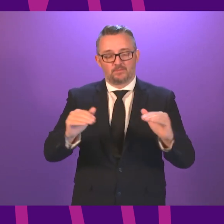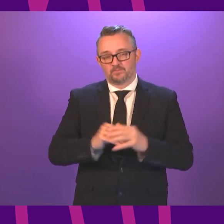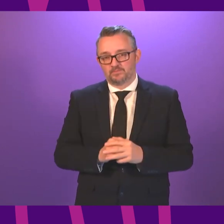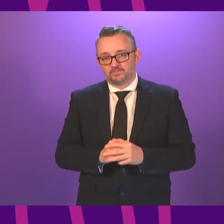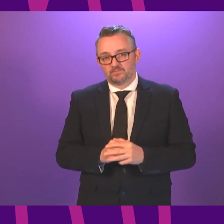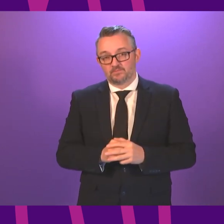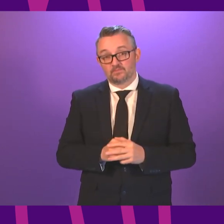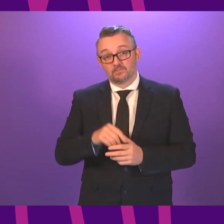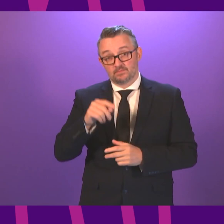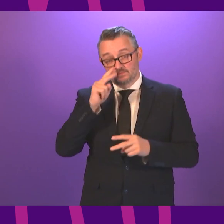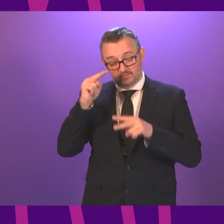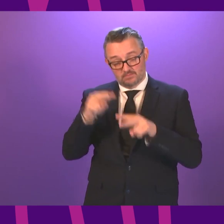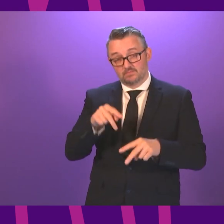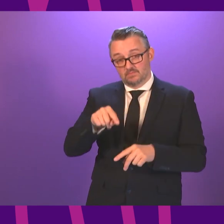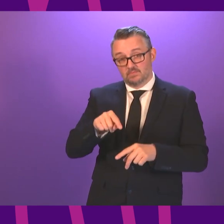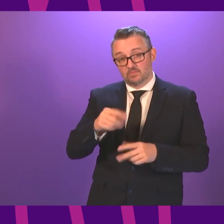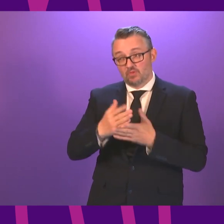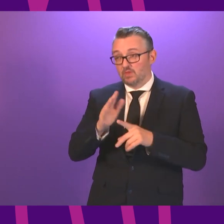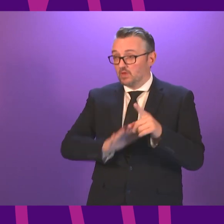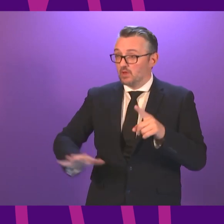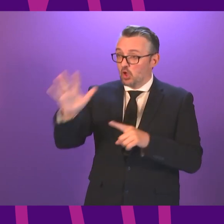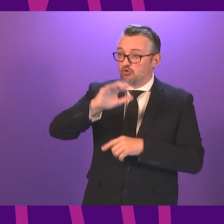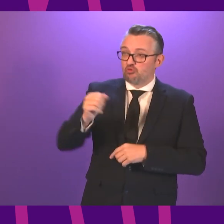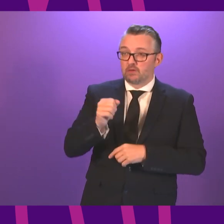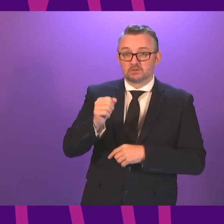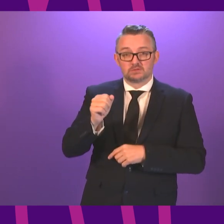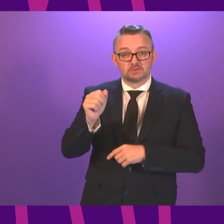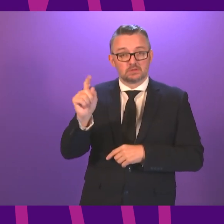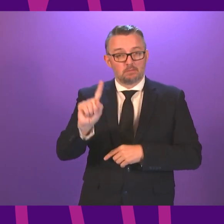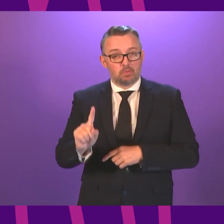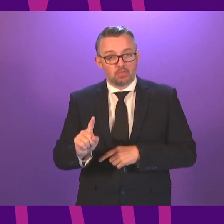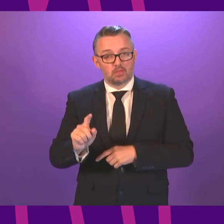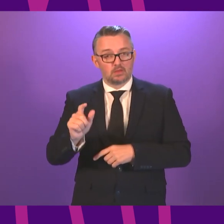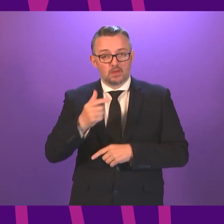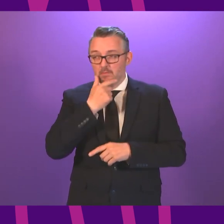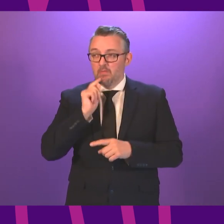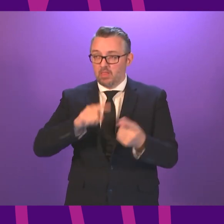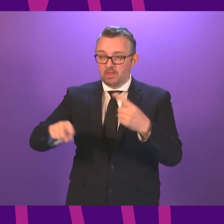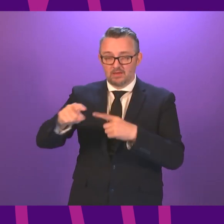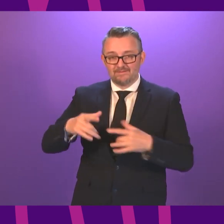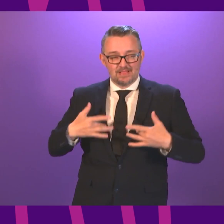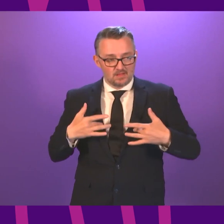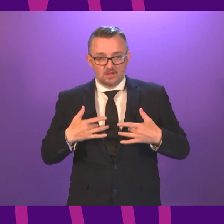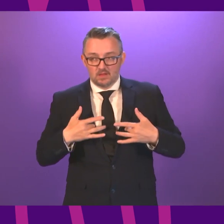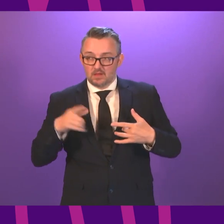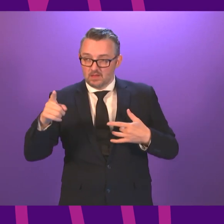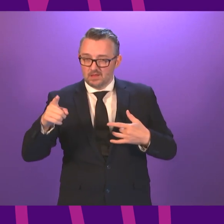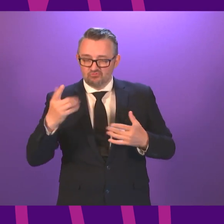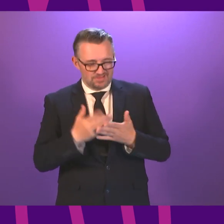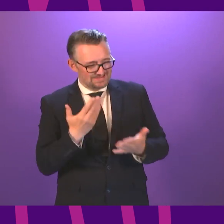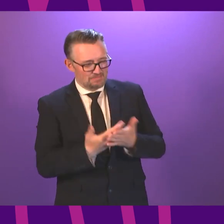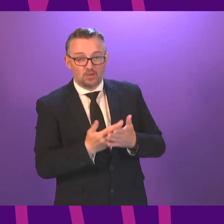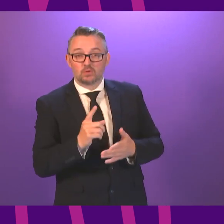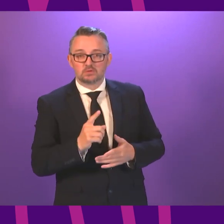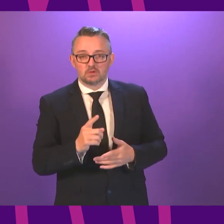of all of that, people across Scotland expect, indeed, I suspect they demand a grown-up